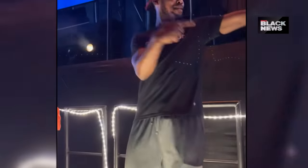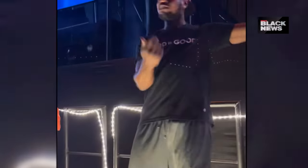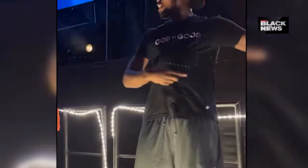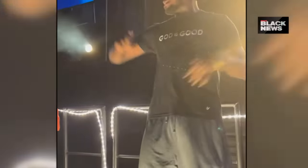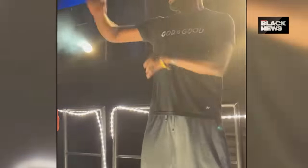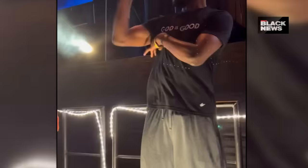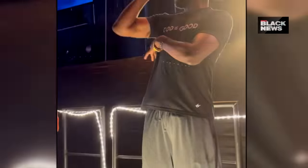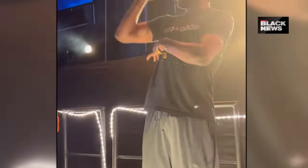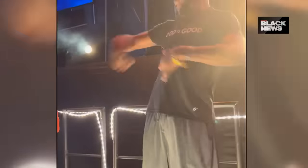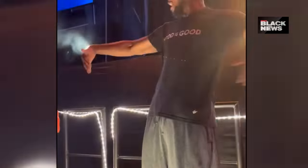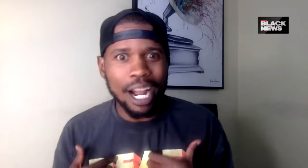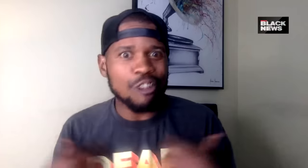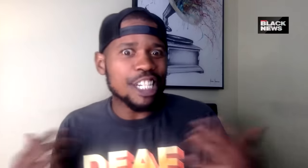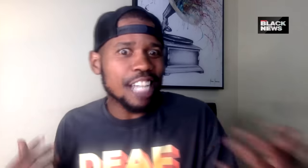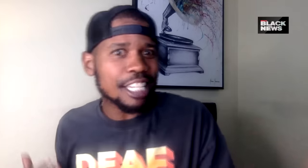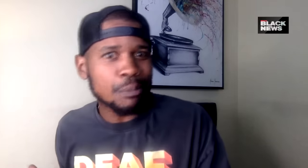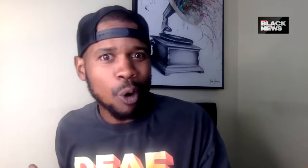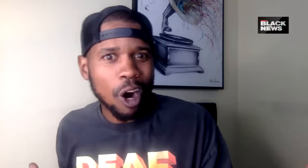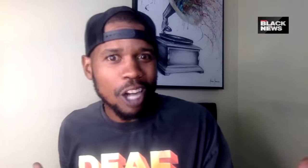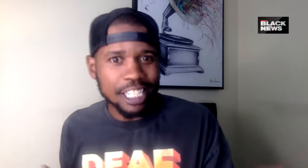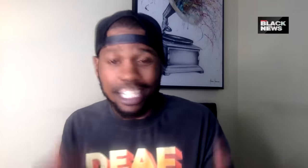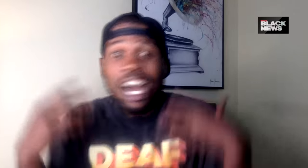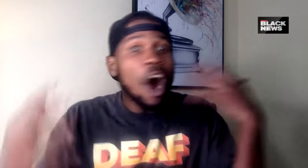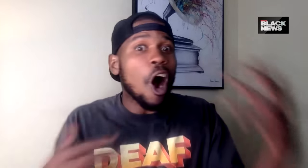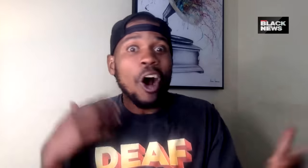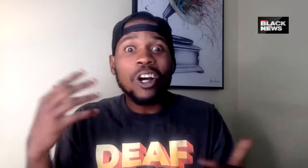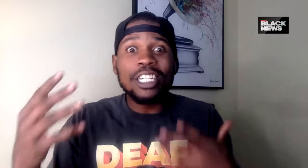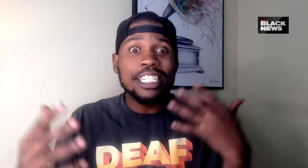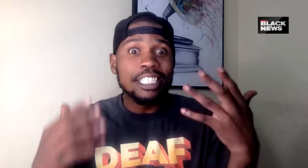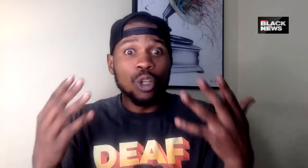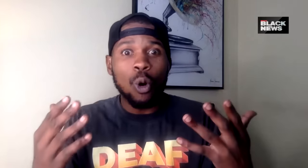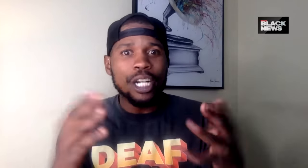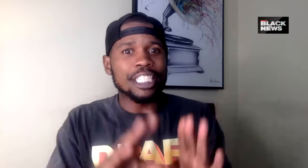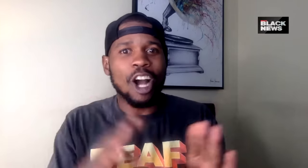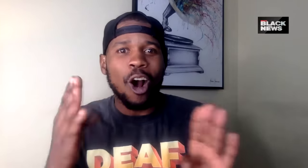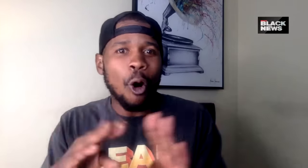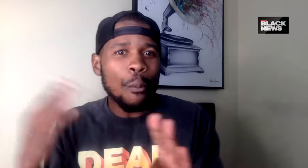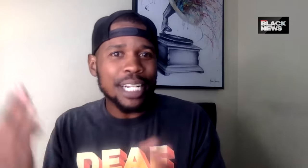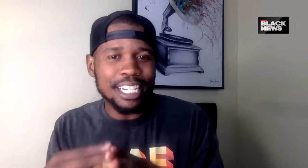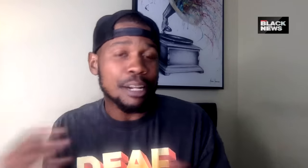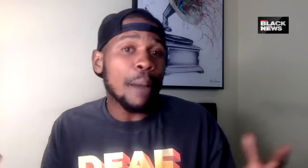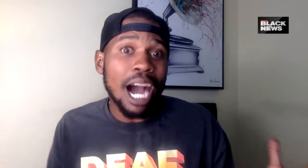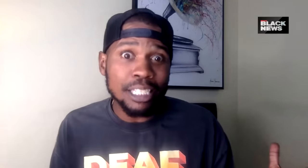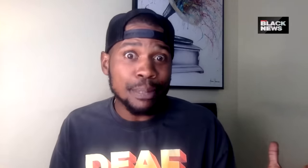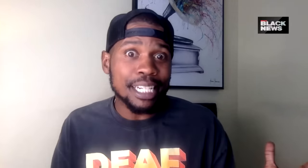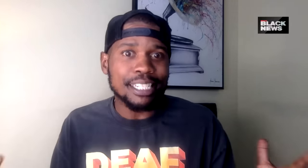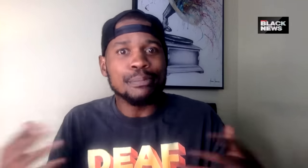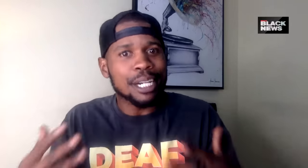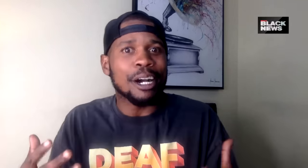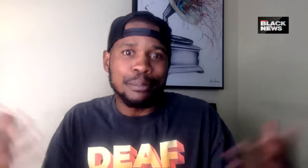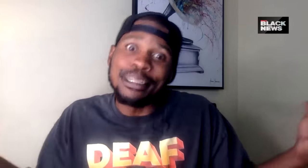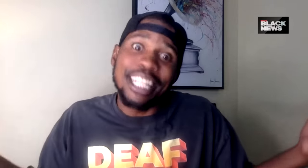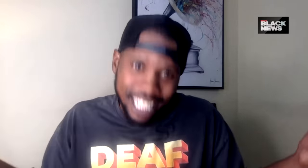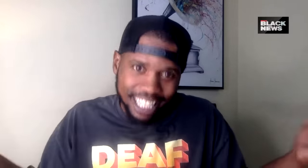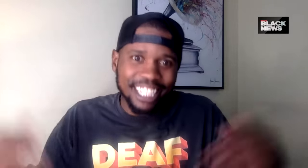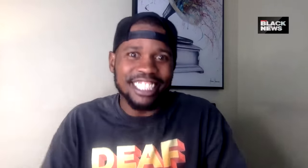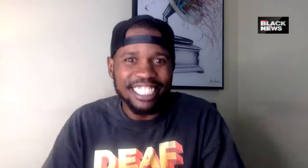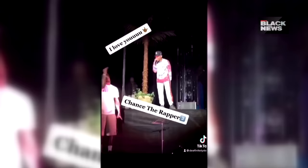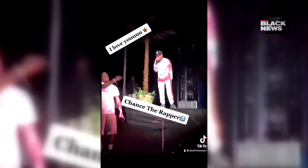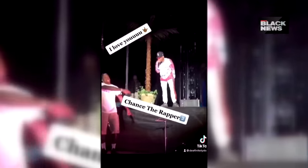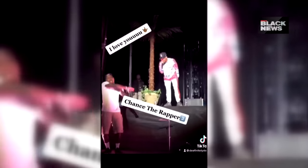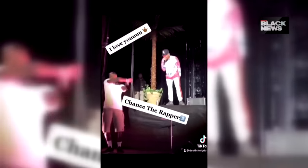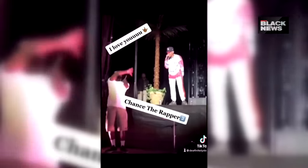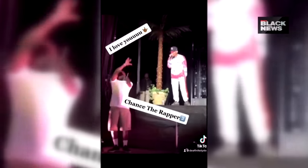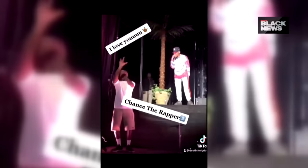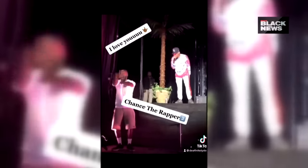include an interpreter with that? That way I reach out to more audience. And all these doors start opening and the possibility becomes endless.